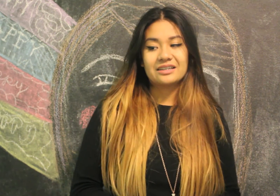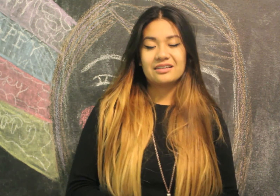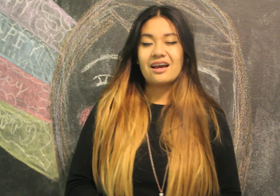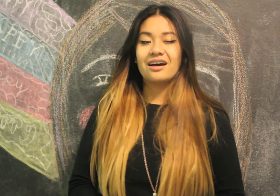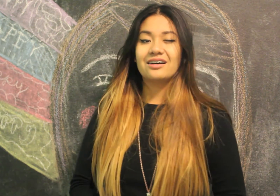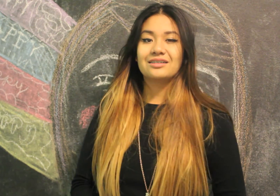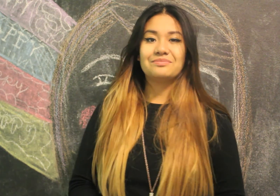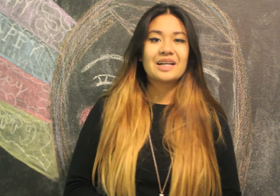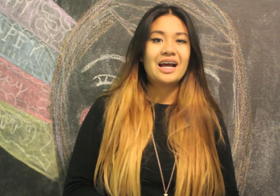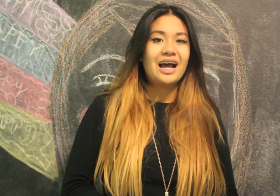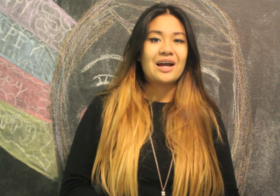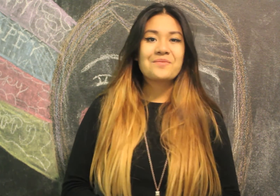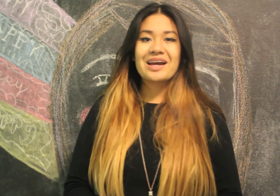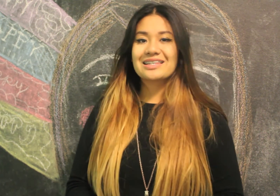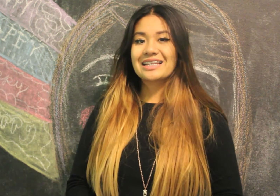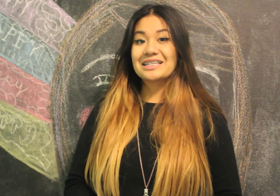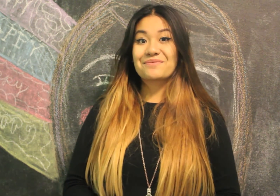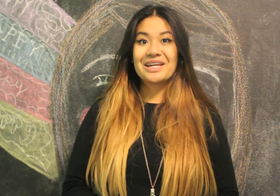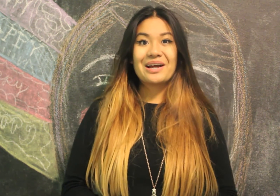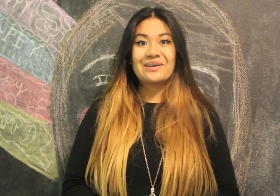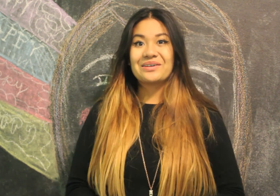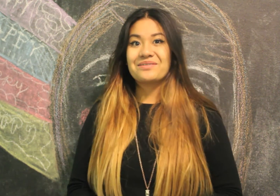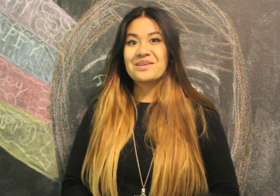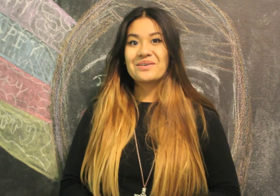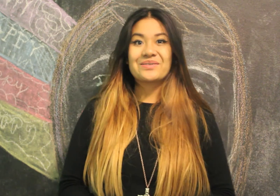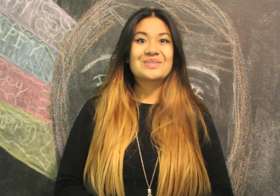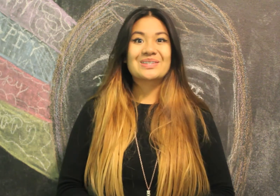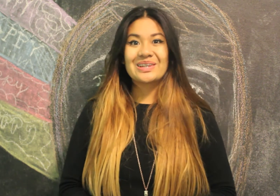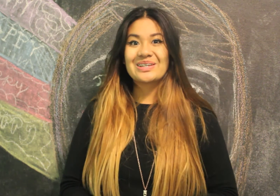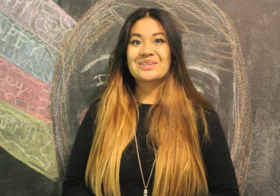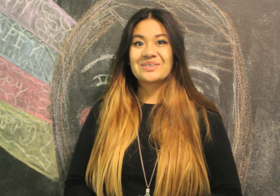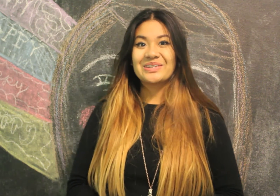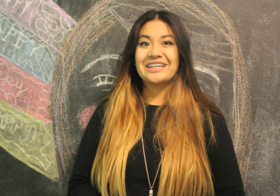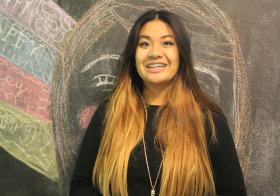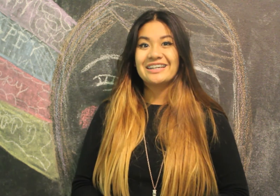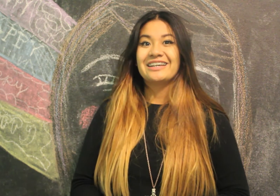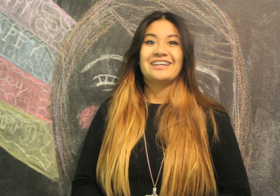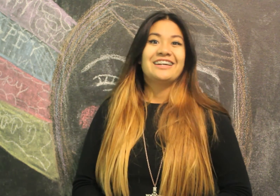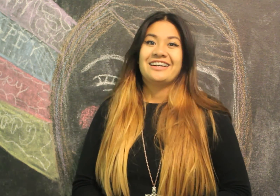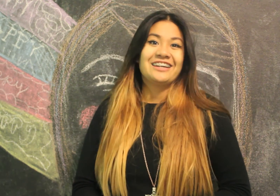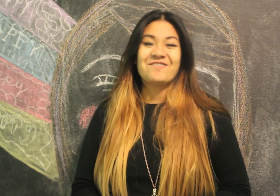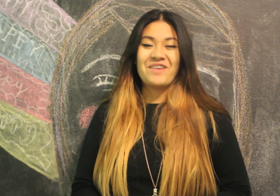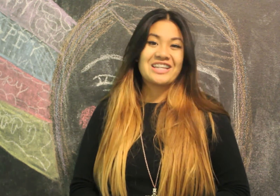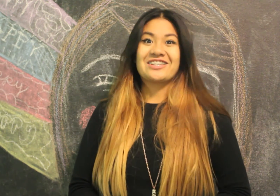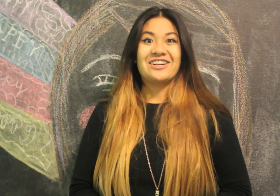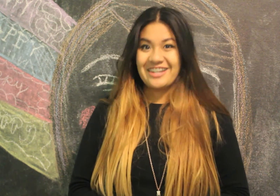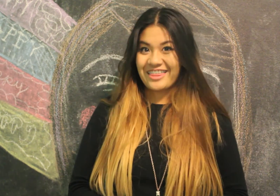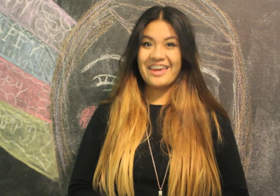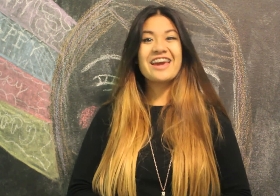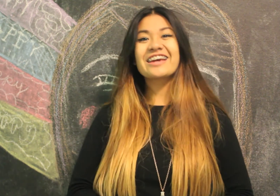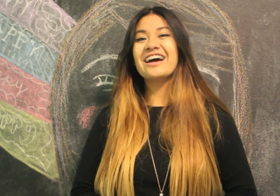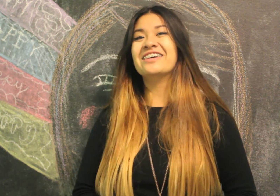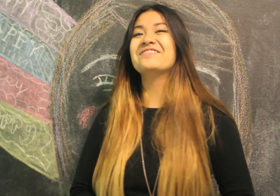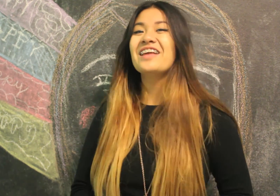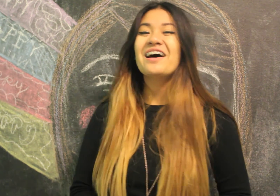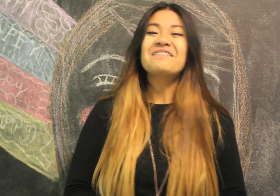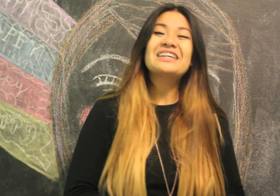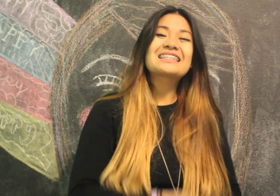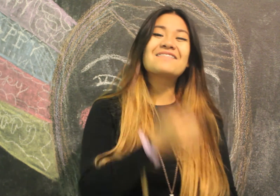Yeah I hope you guys like this video Even though it was literally Based on nothing Please give